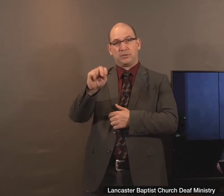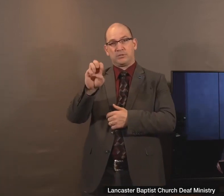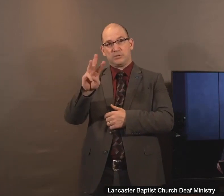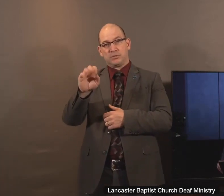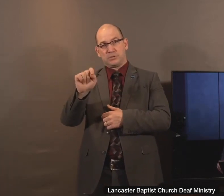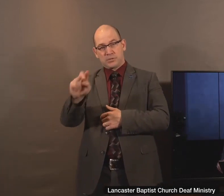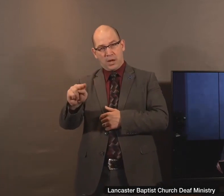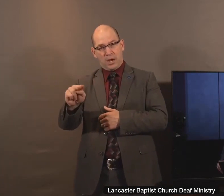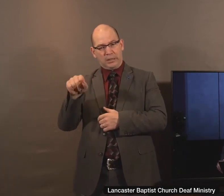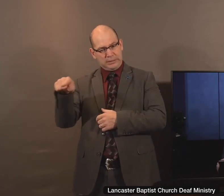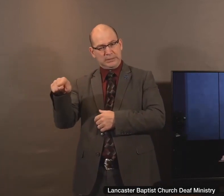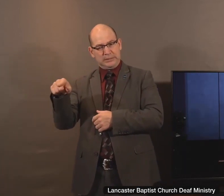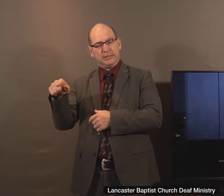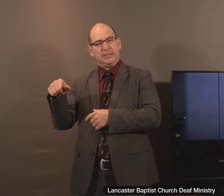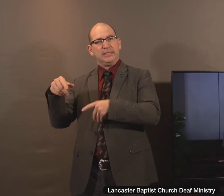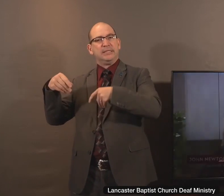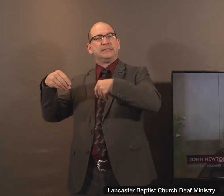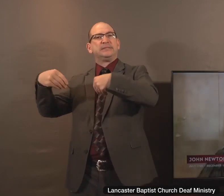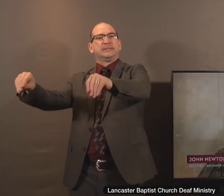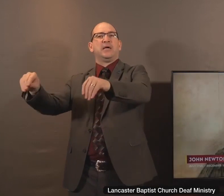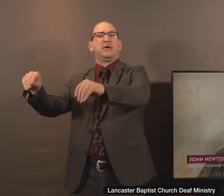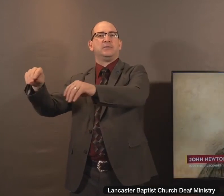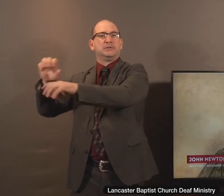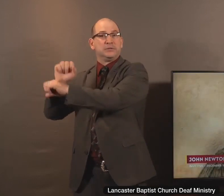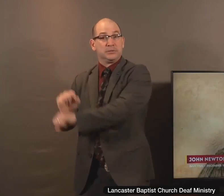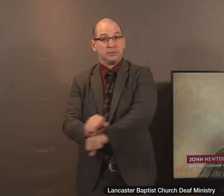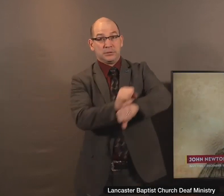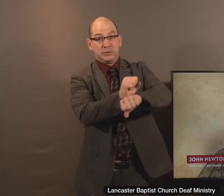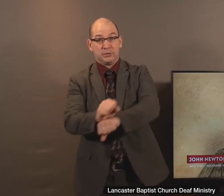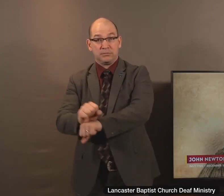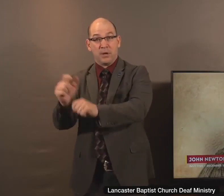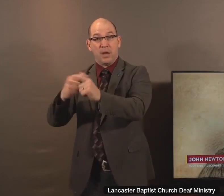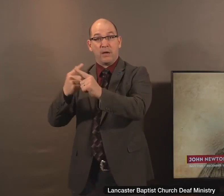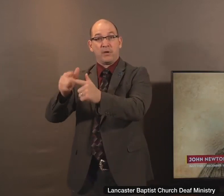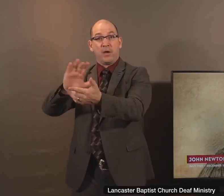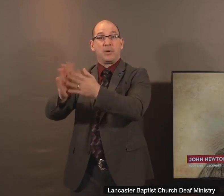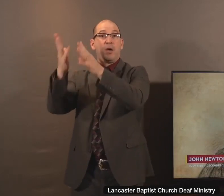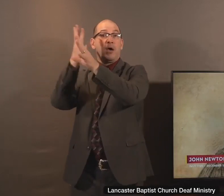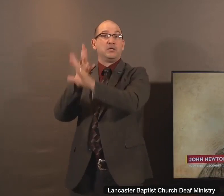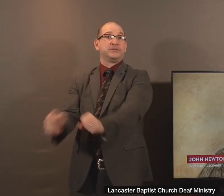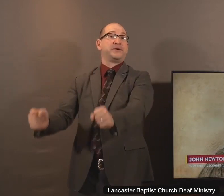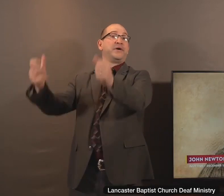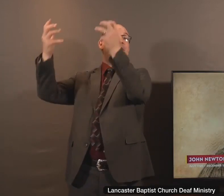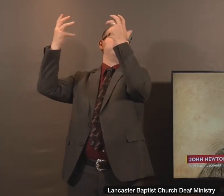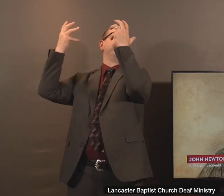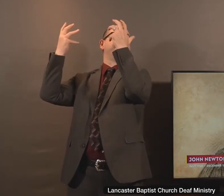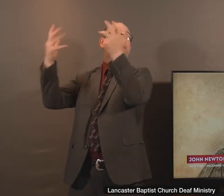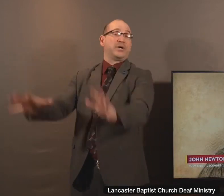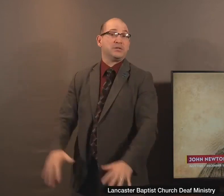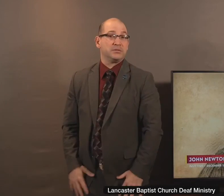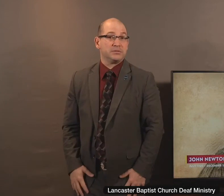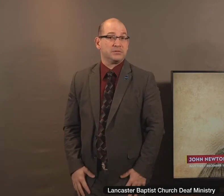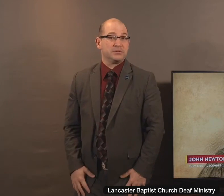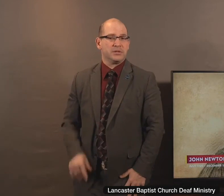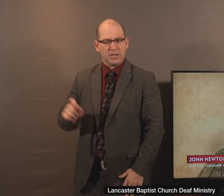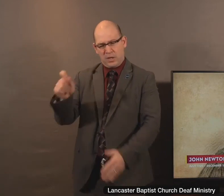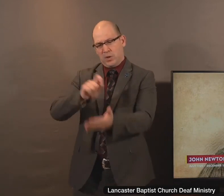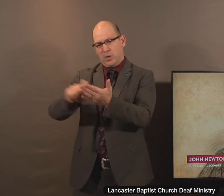heathen man before his conversion. You've heard me speak of him before the great writer of many hymns, including amazing